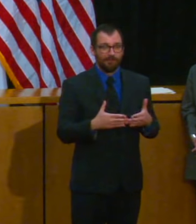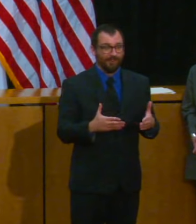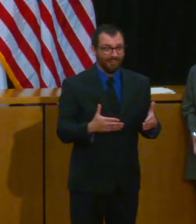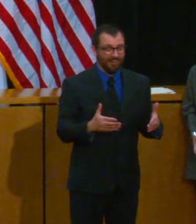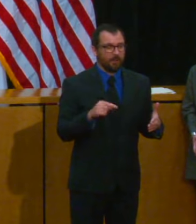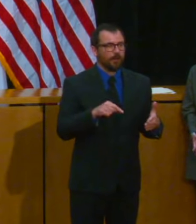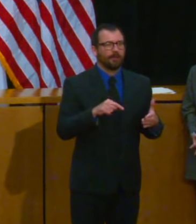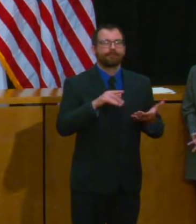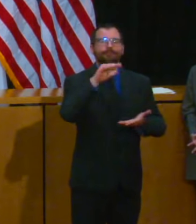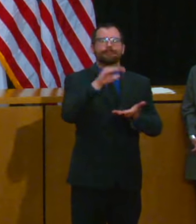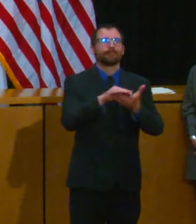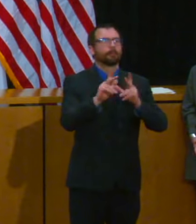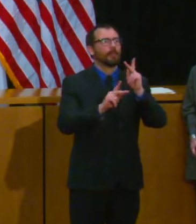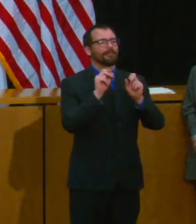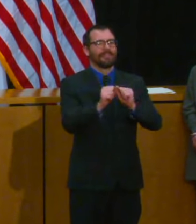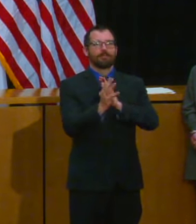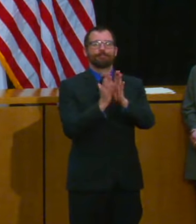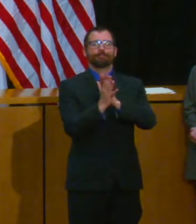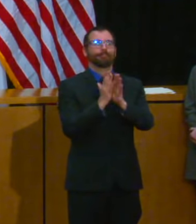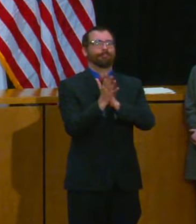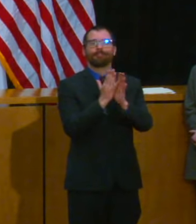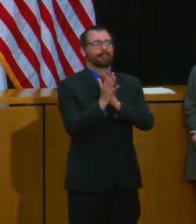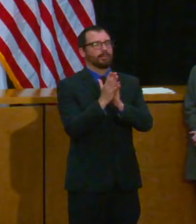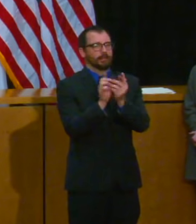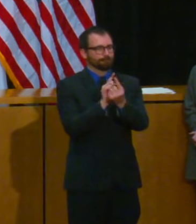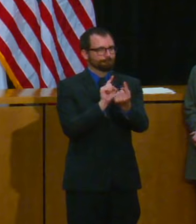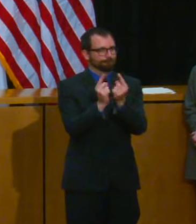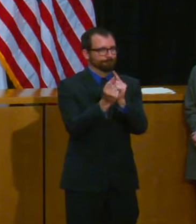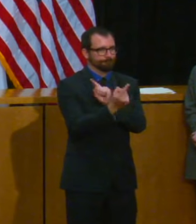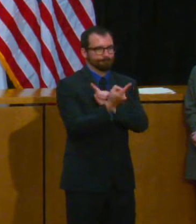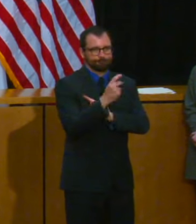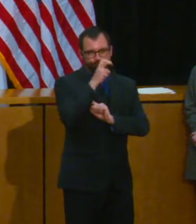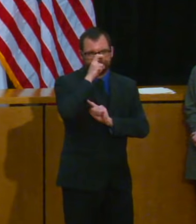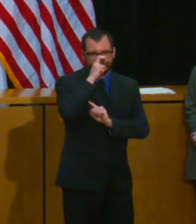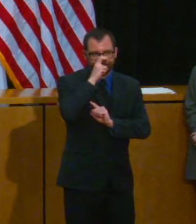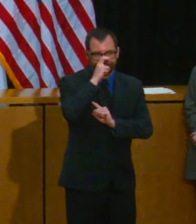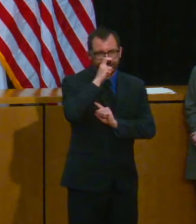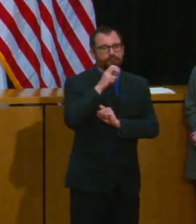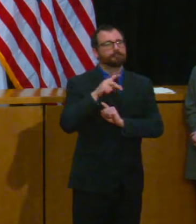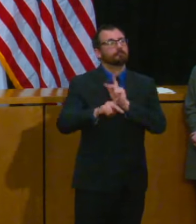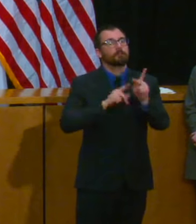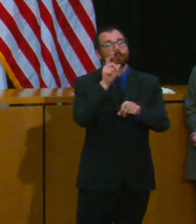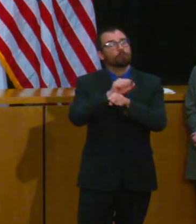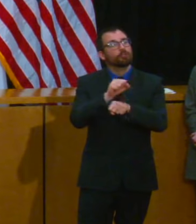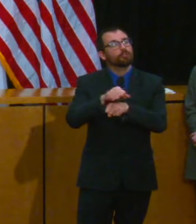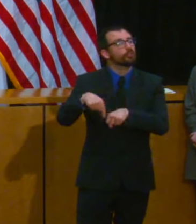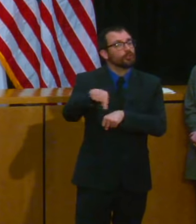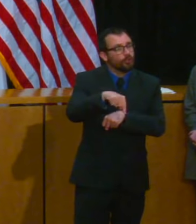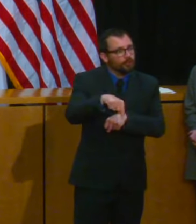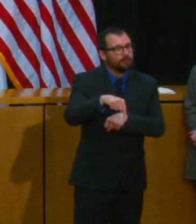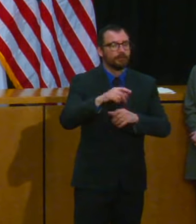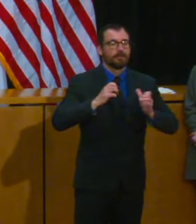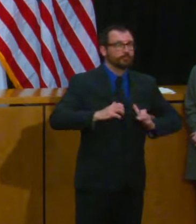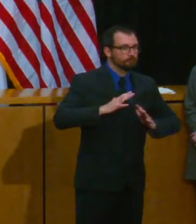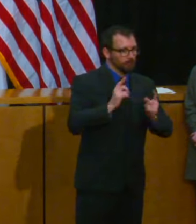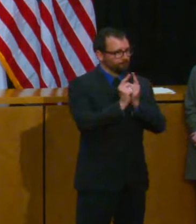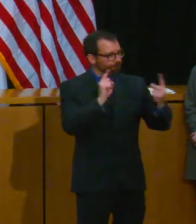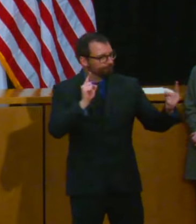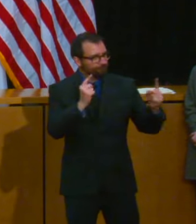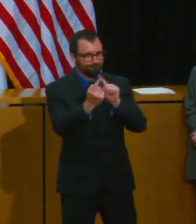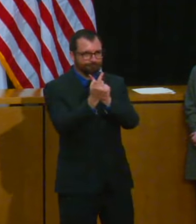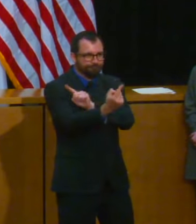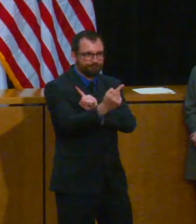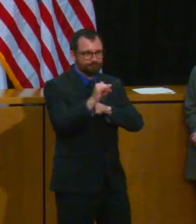distancing because of the nature of the work that they do and I think you're going to see that be the approach that a lot of people take which should limit